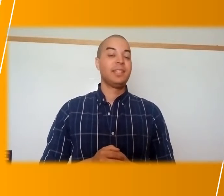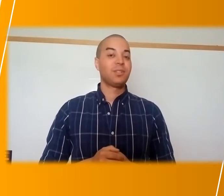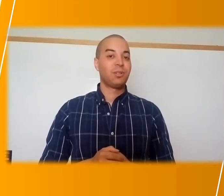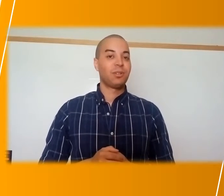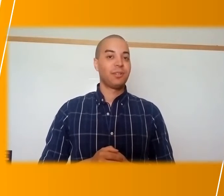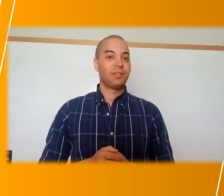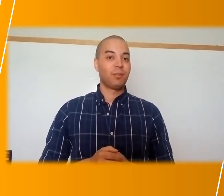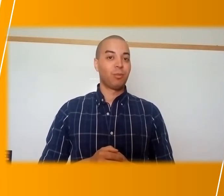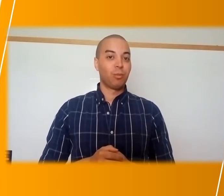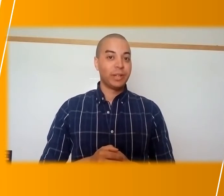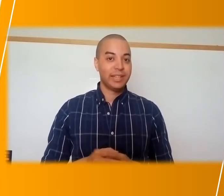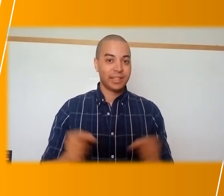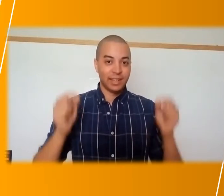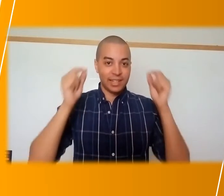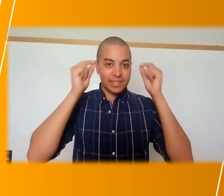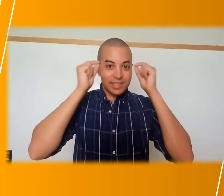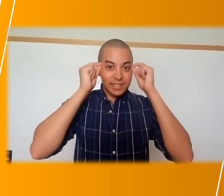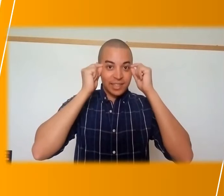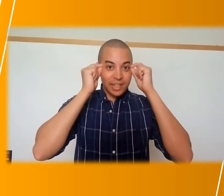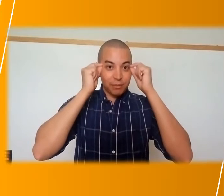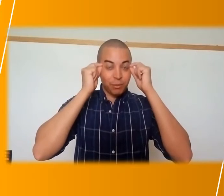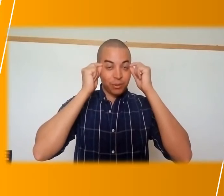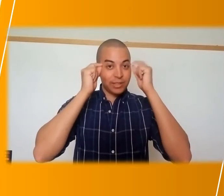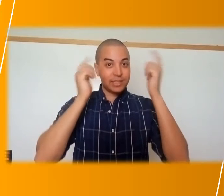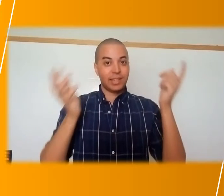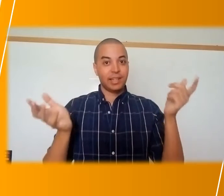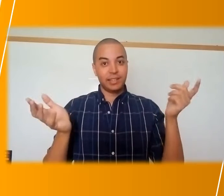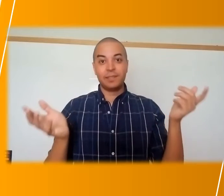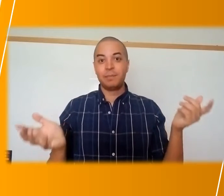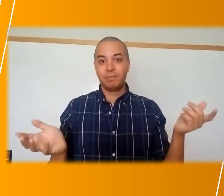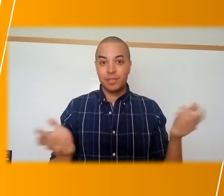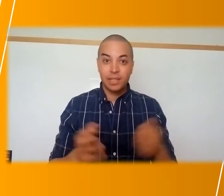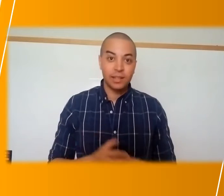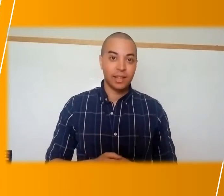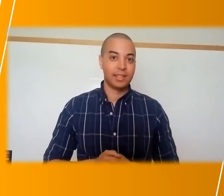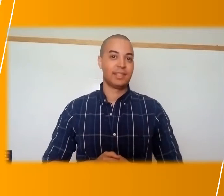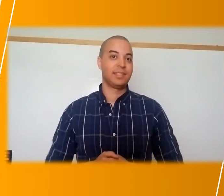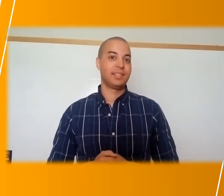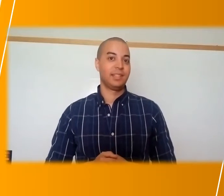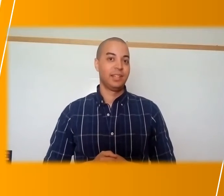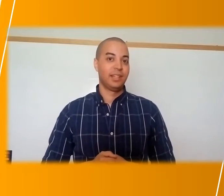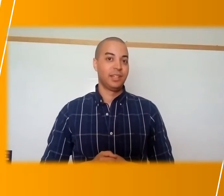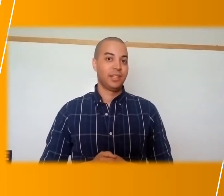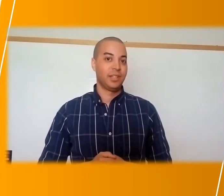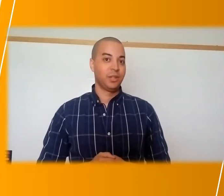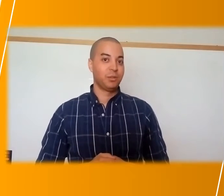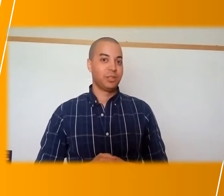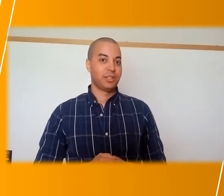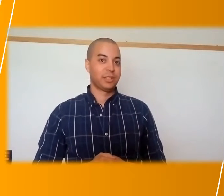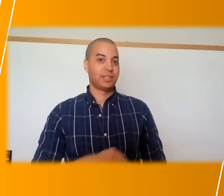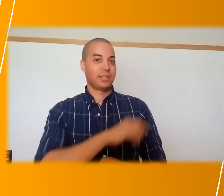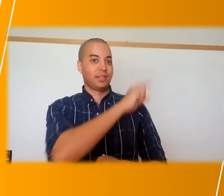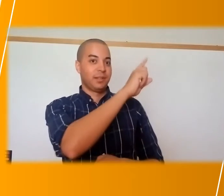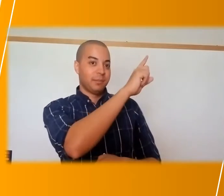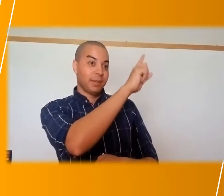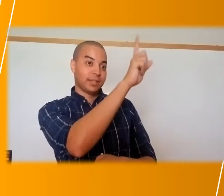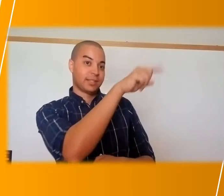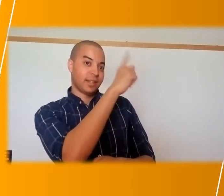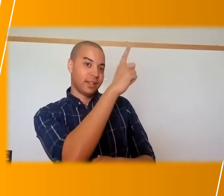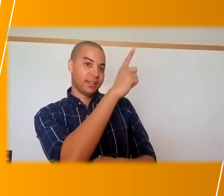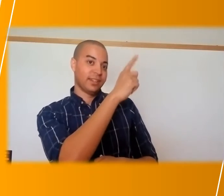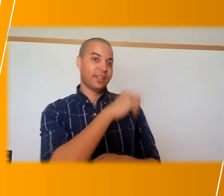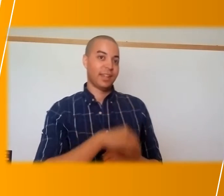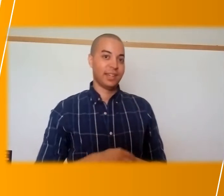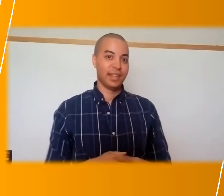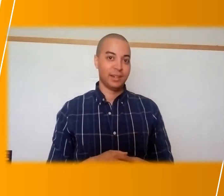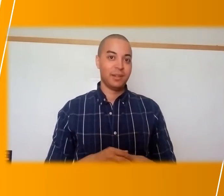These are reading glasses. If we wanted to say sunglasses, you would just make